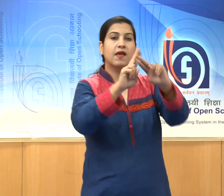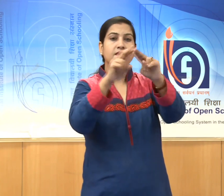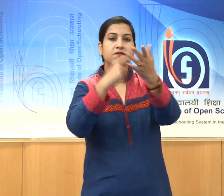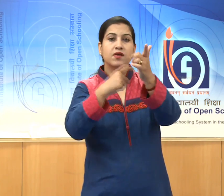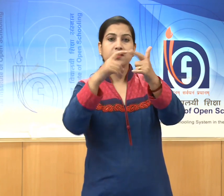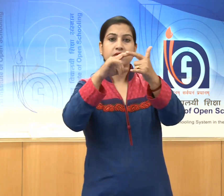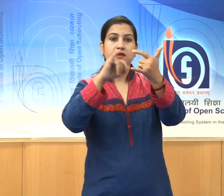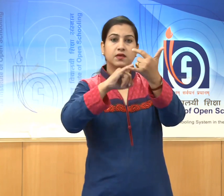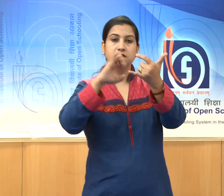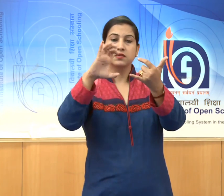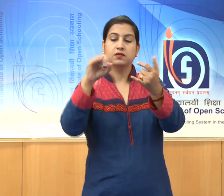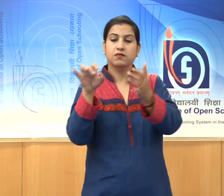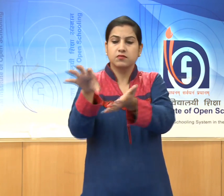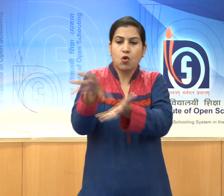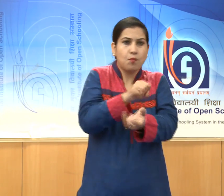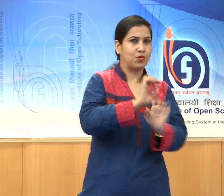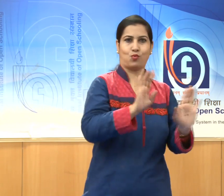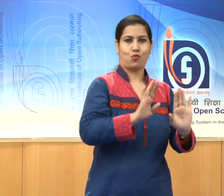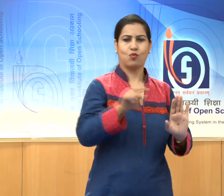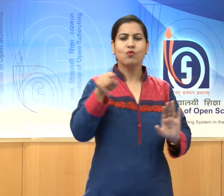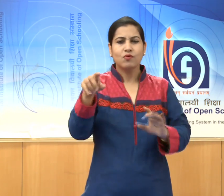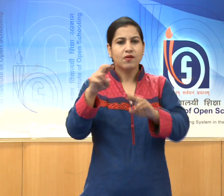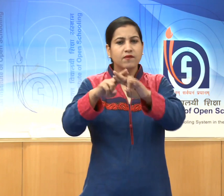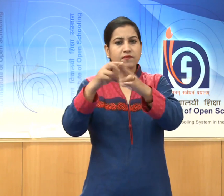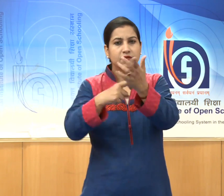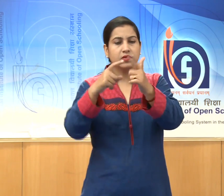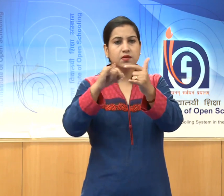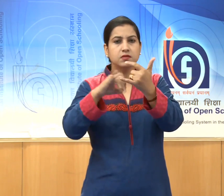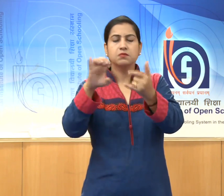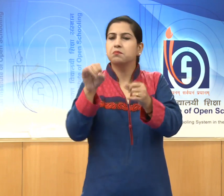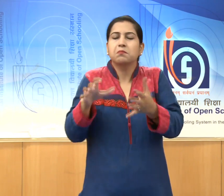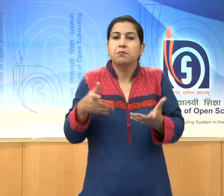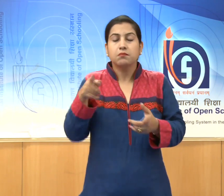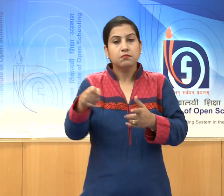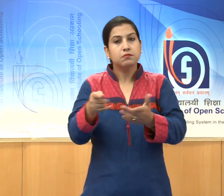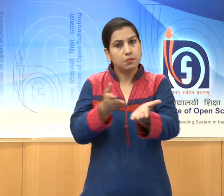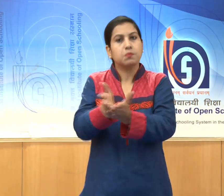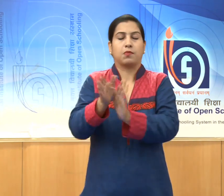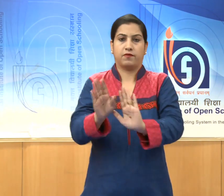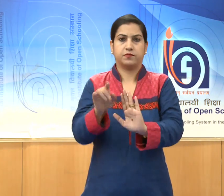Fresco is a technique, which was mostly used